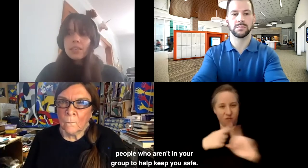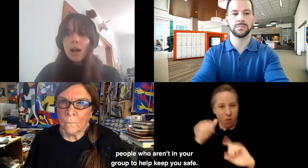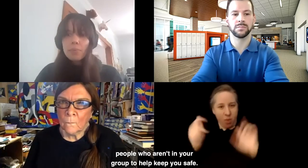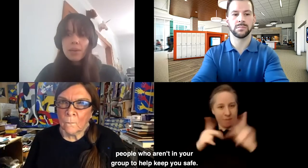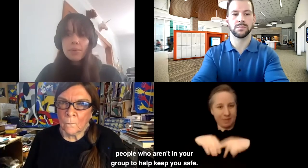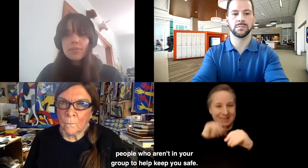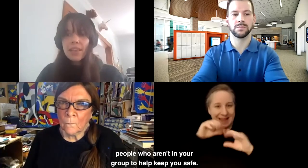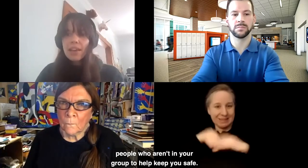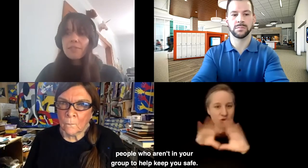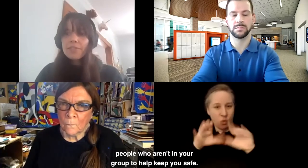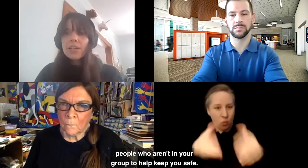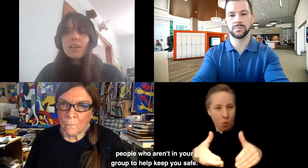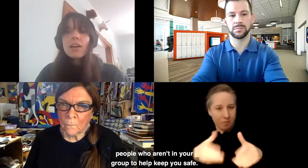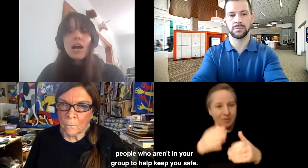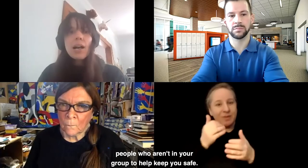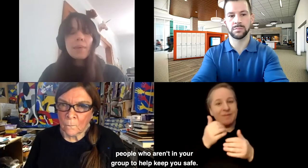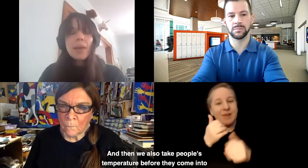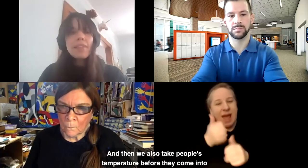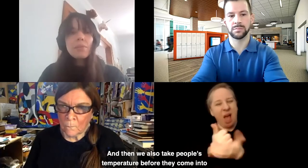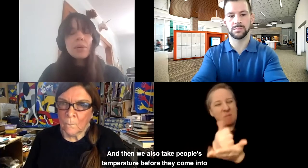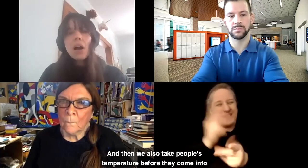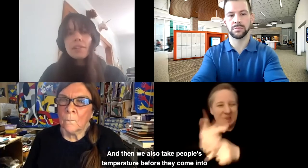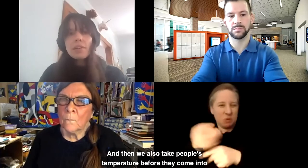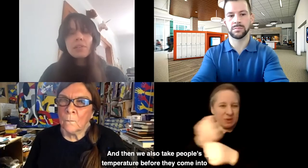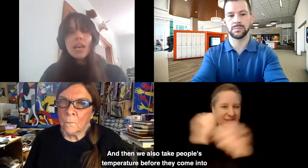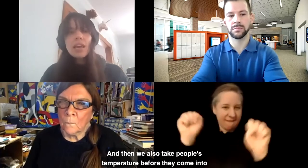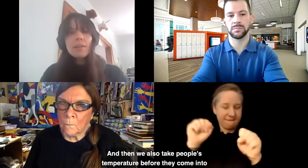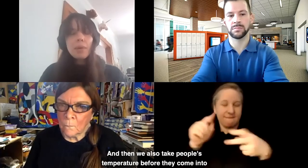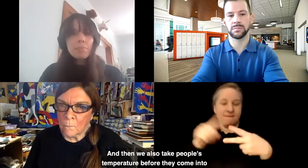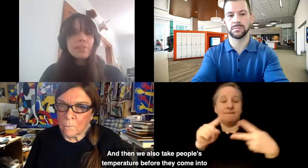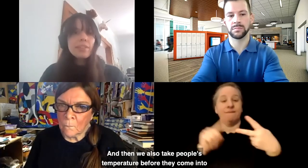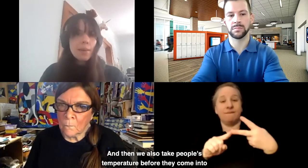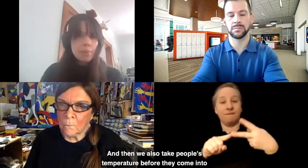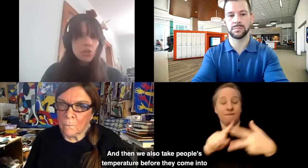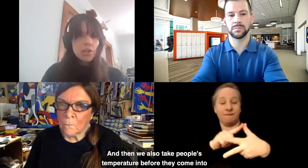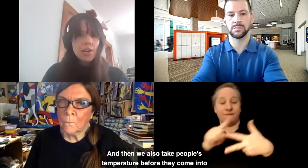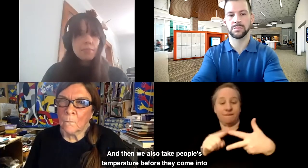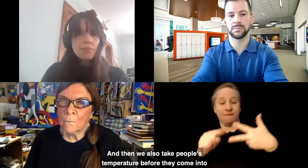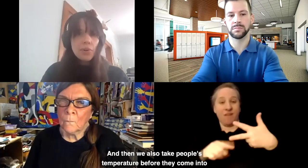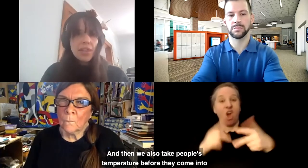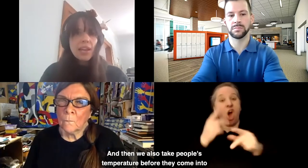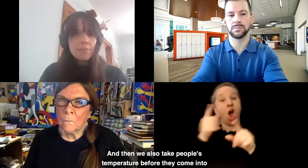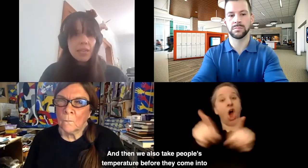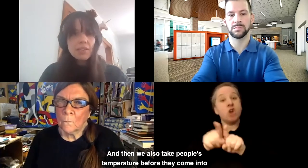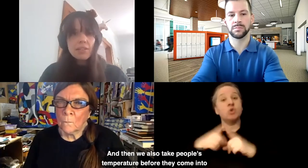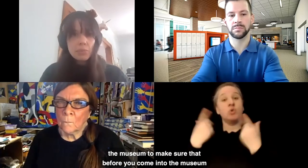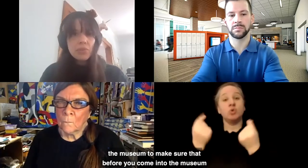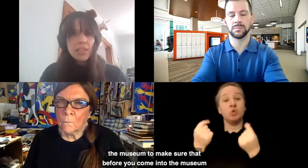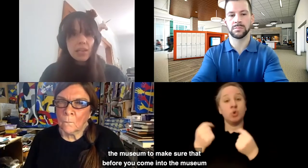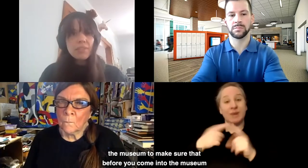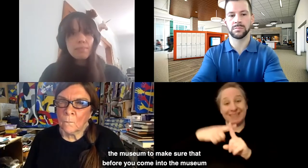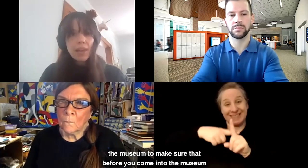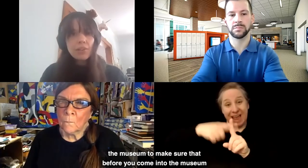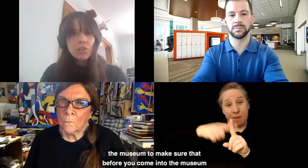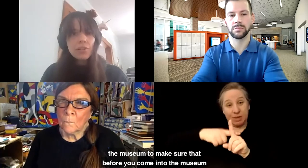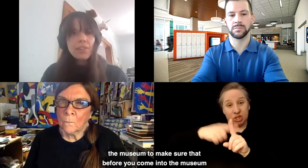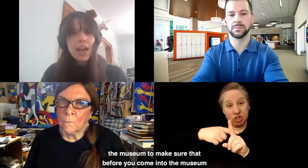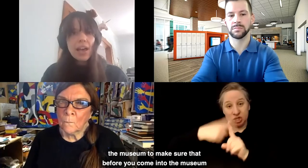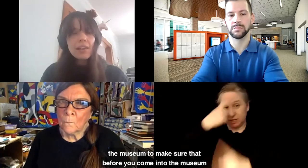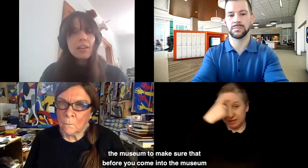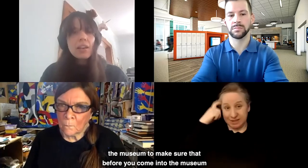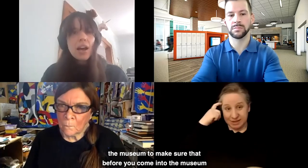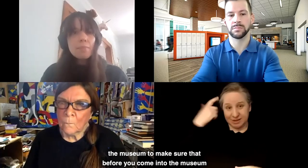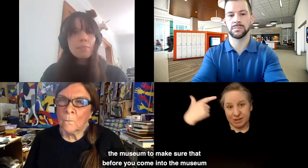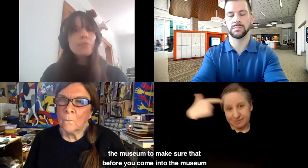to help keep you safe. Um, and then we also take people's temperature before they come into the museum to make sure